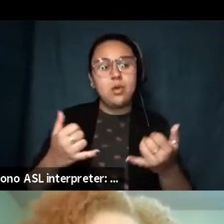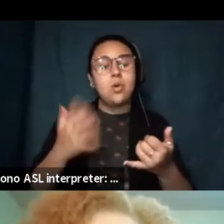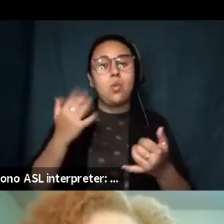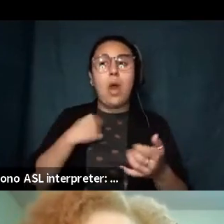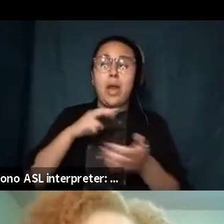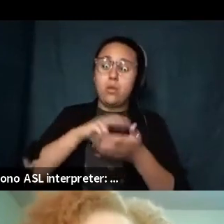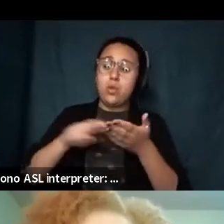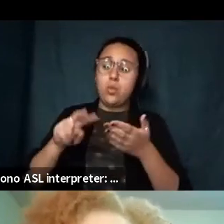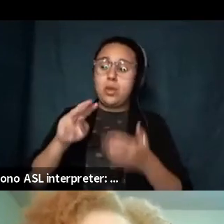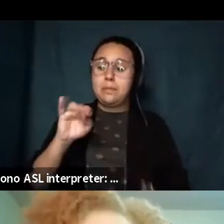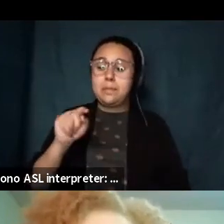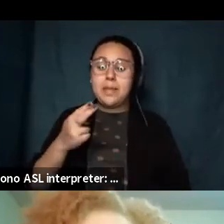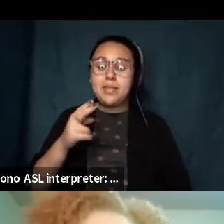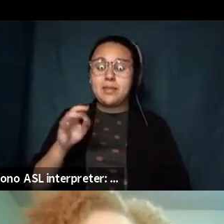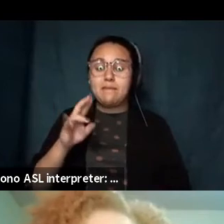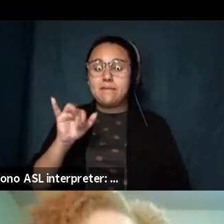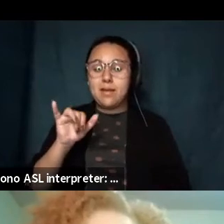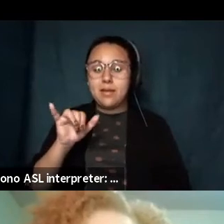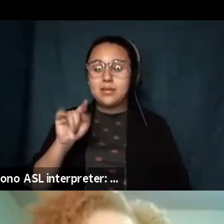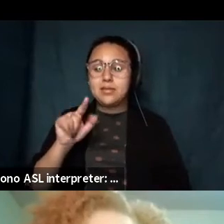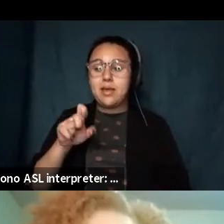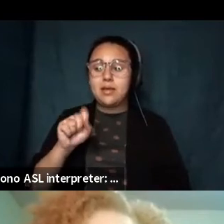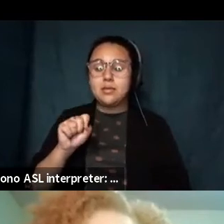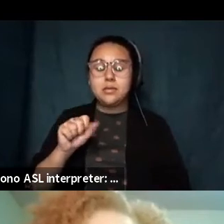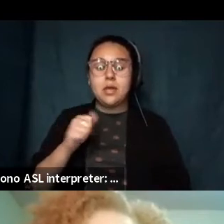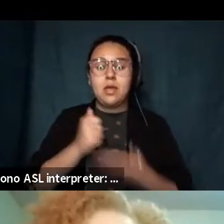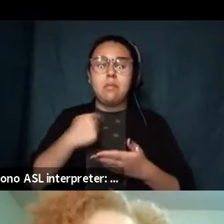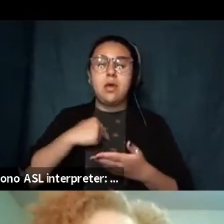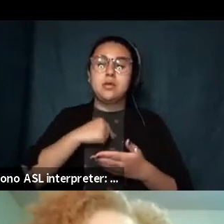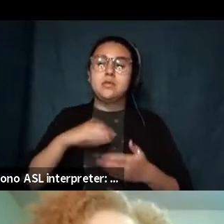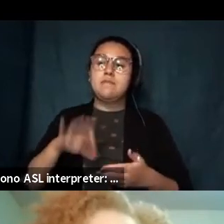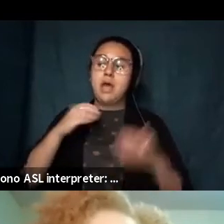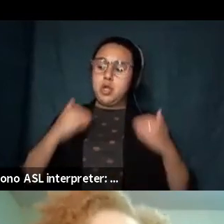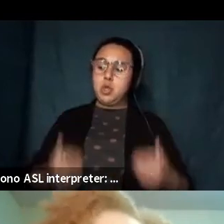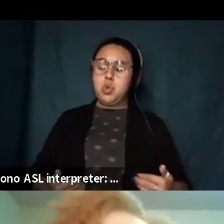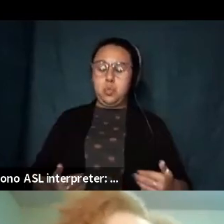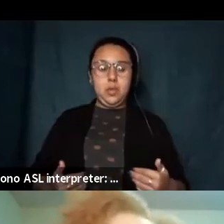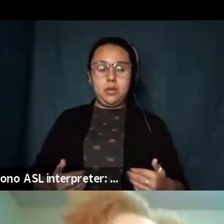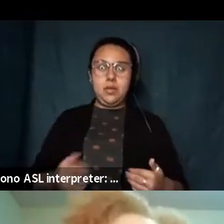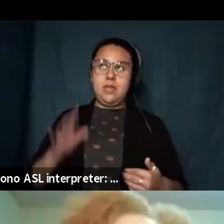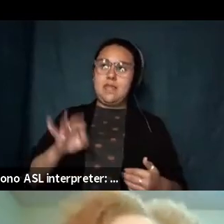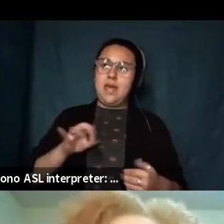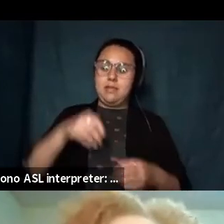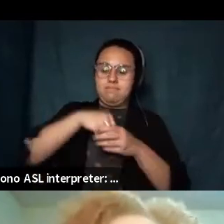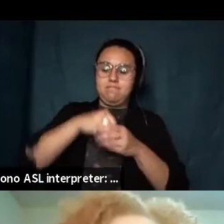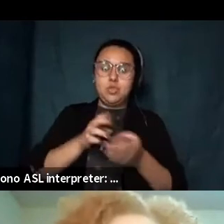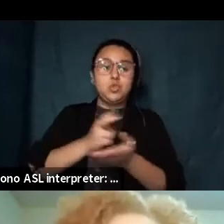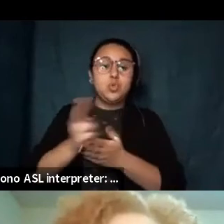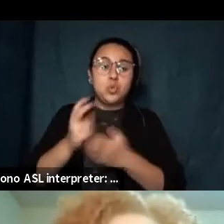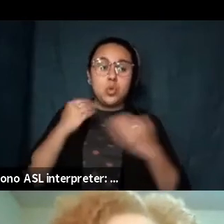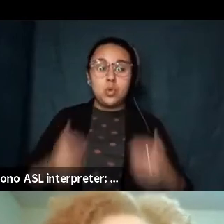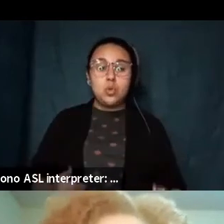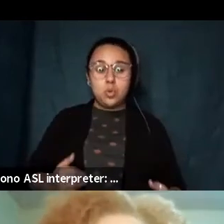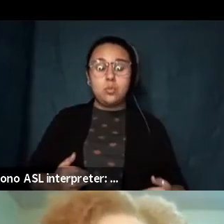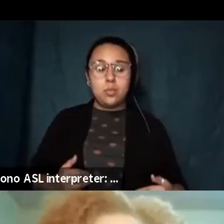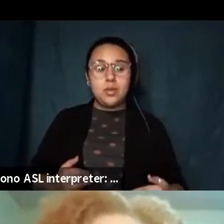and to to find the fundamental kind of truths of human existence and i think that the the ancient